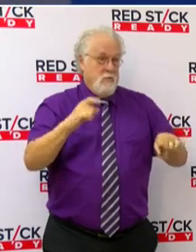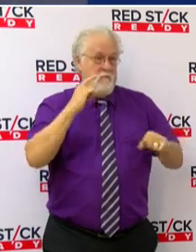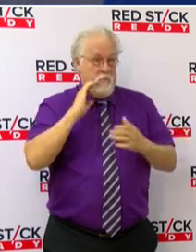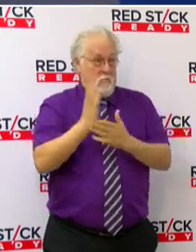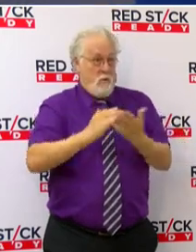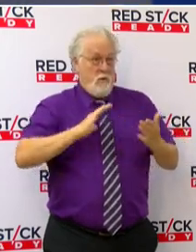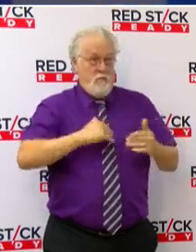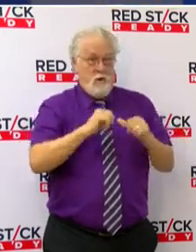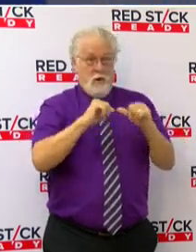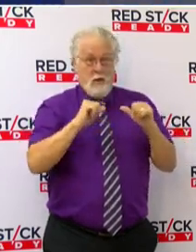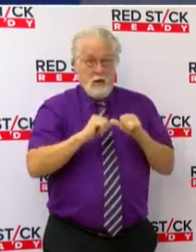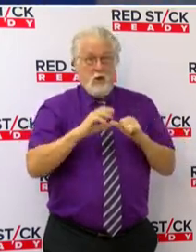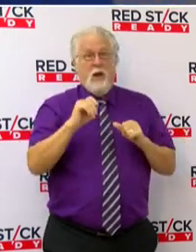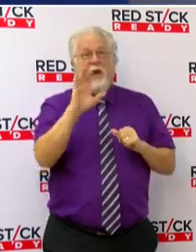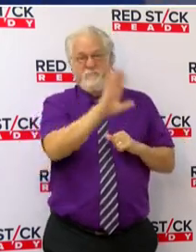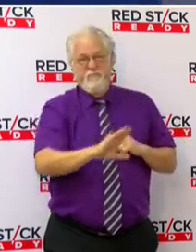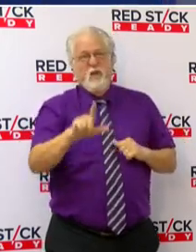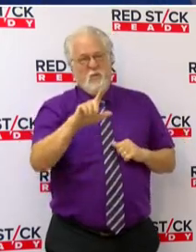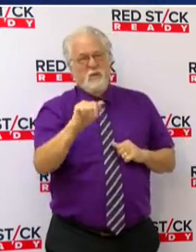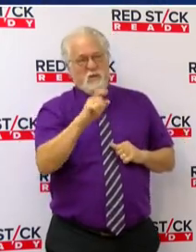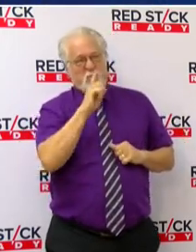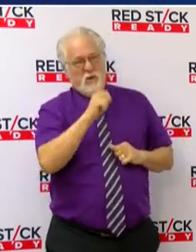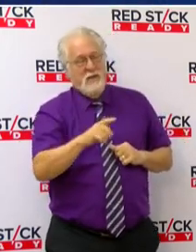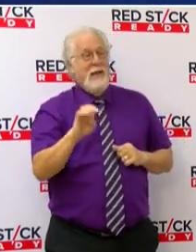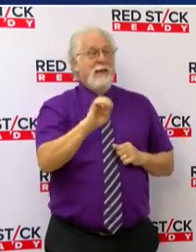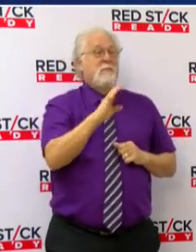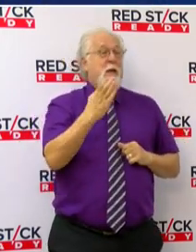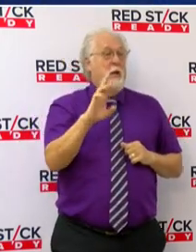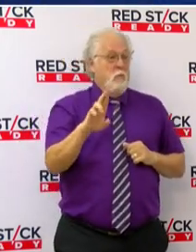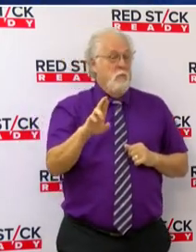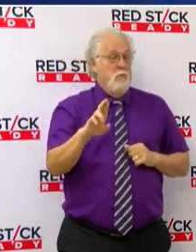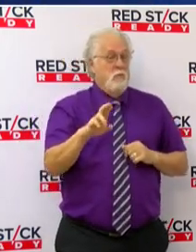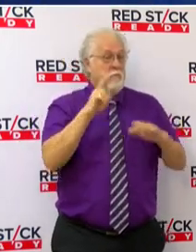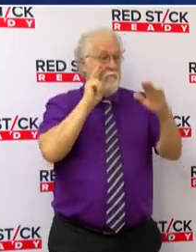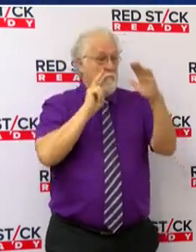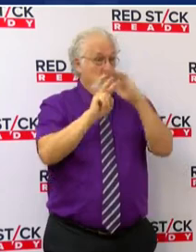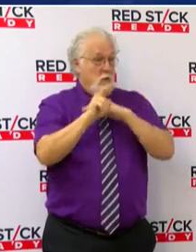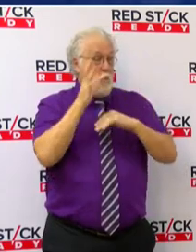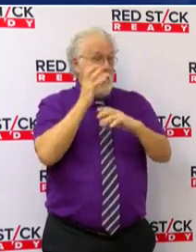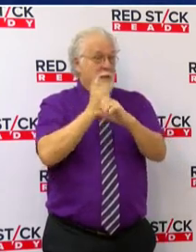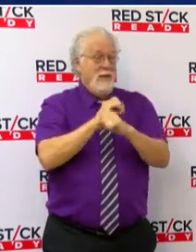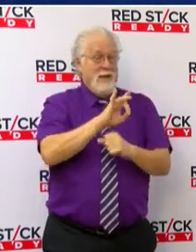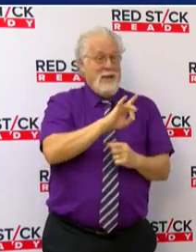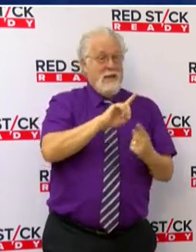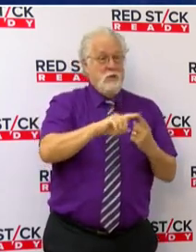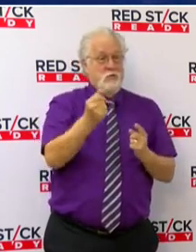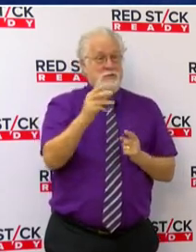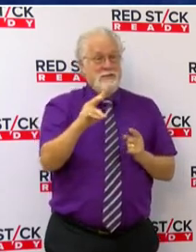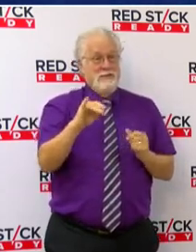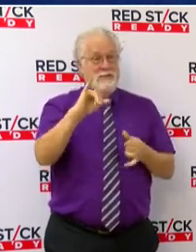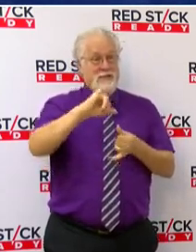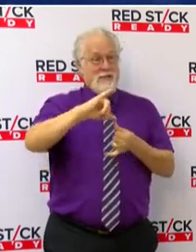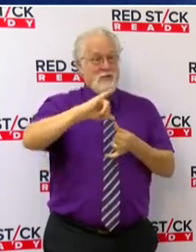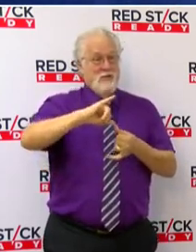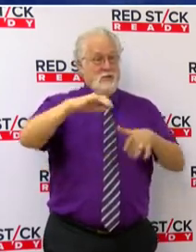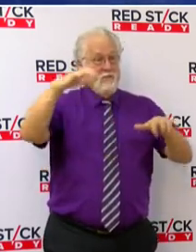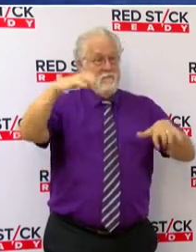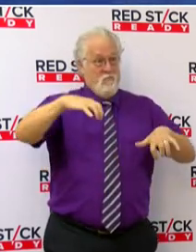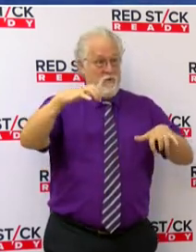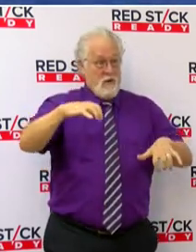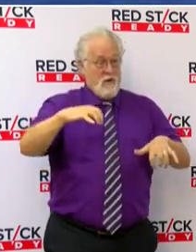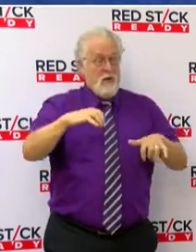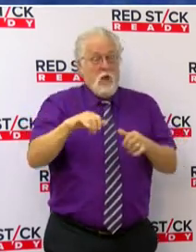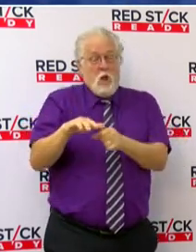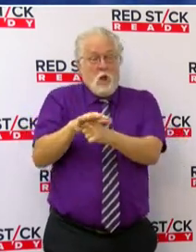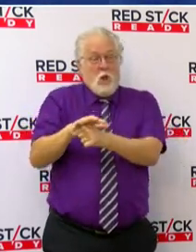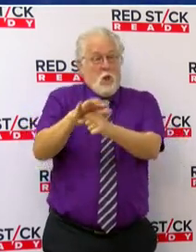of our area and across Louisiana. East Baton Rouge Parish is forecasted to receive 8 to 16 inches of rainfall with